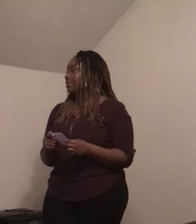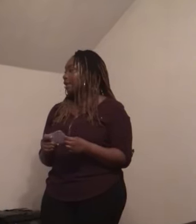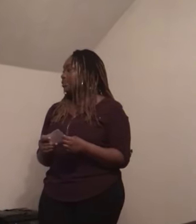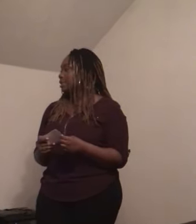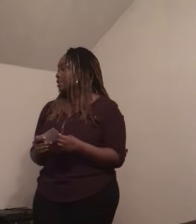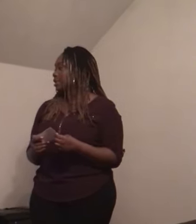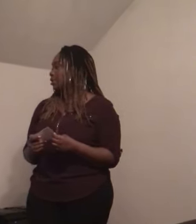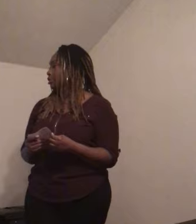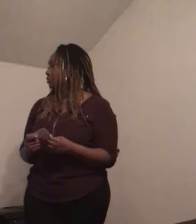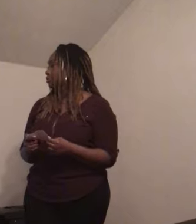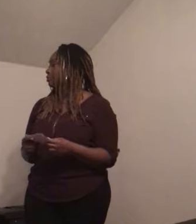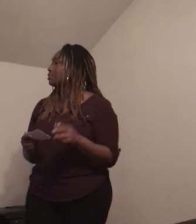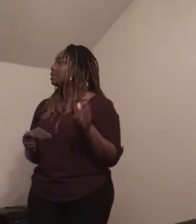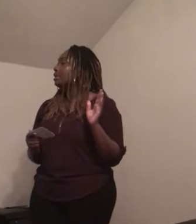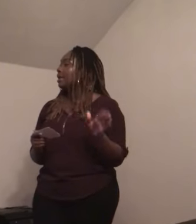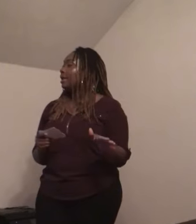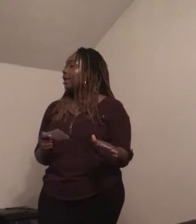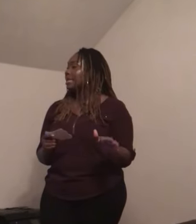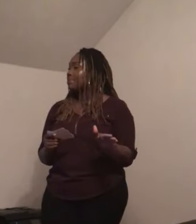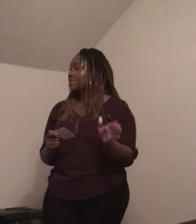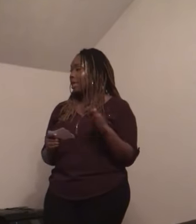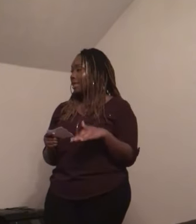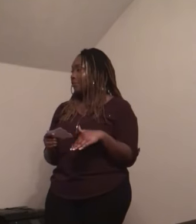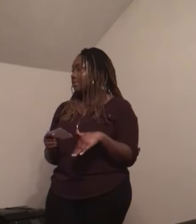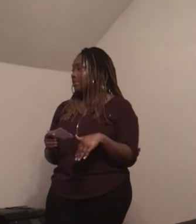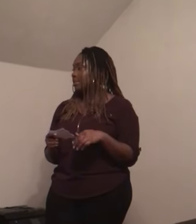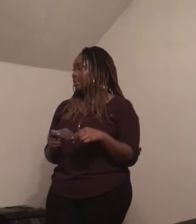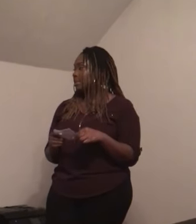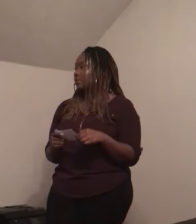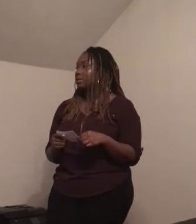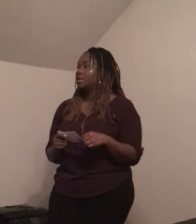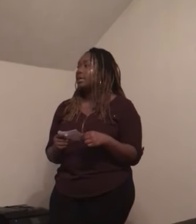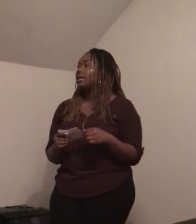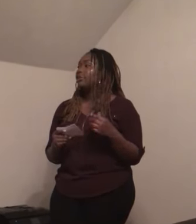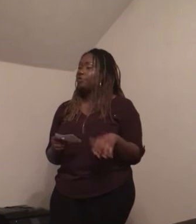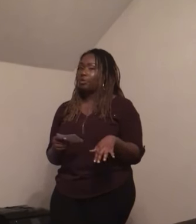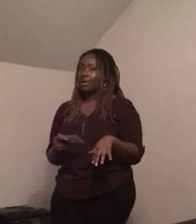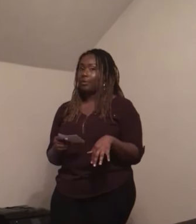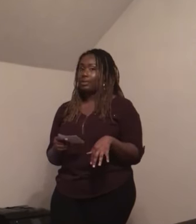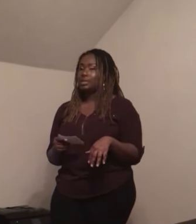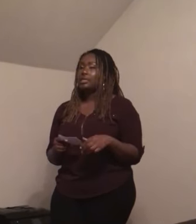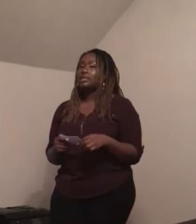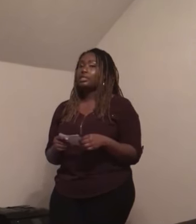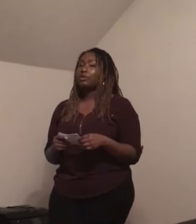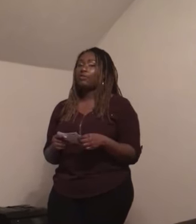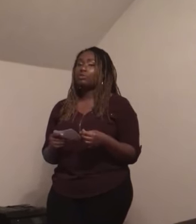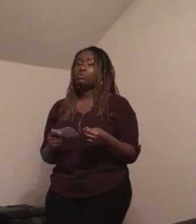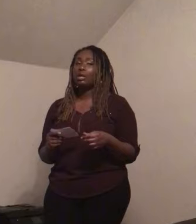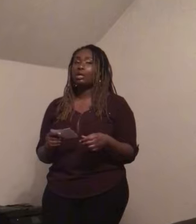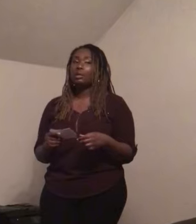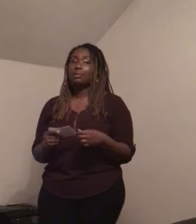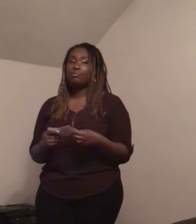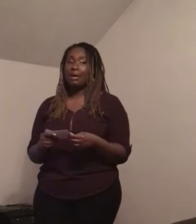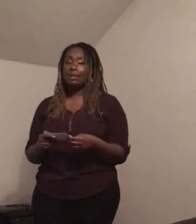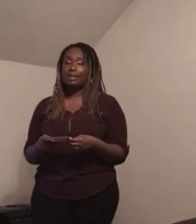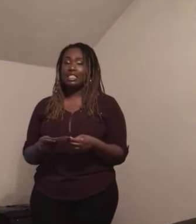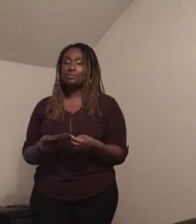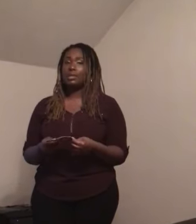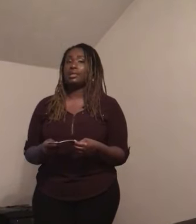of second language is considered a foreign language. So, if you are primarily speaking